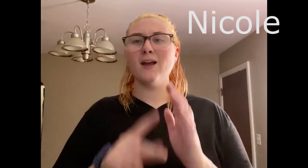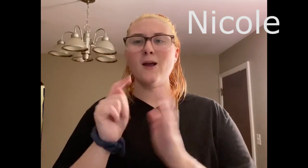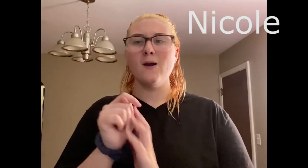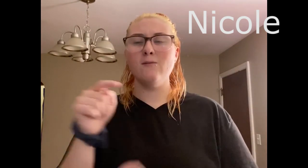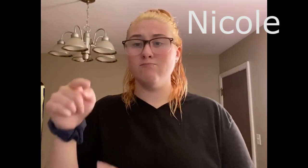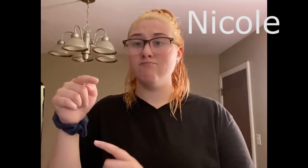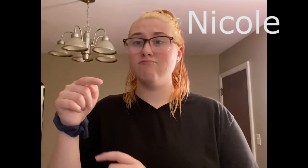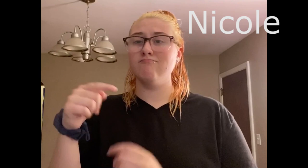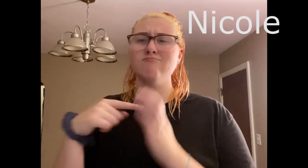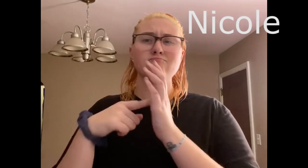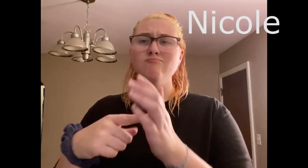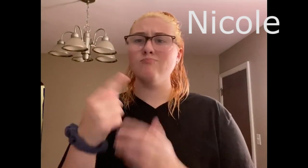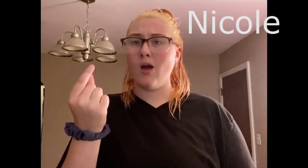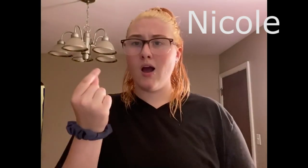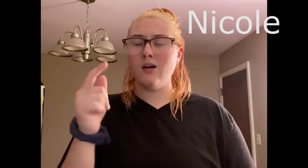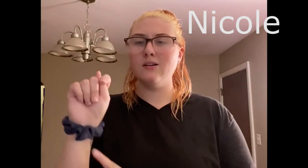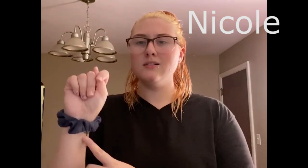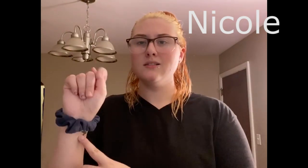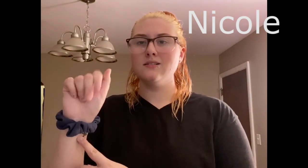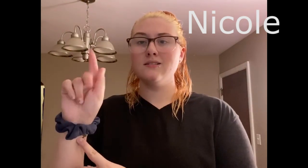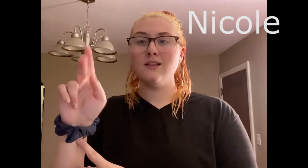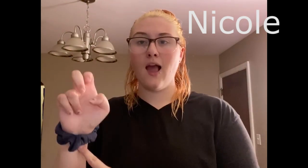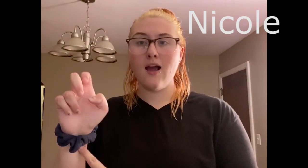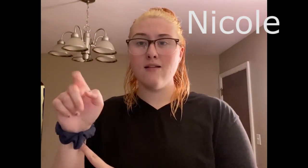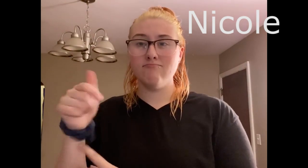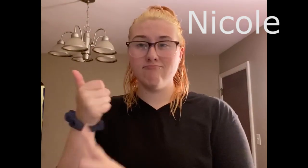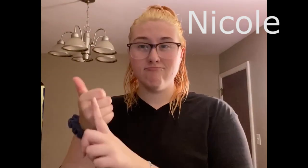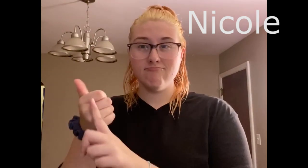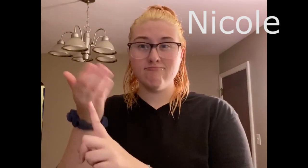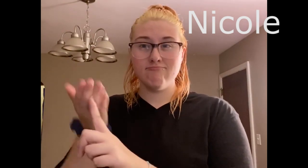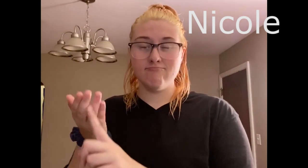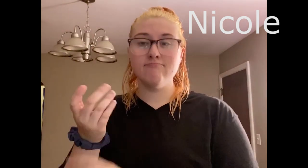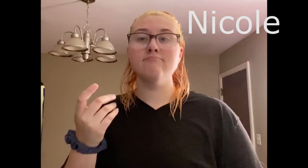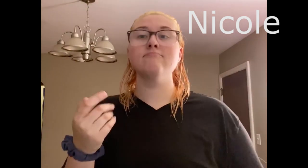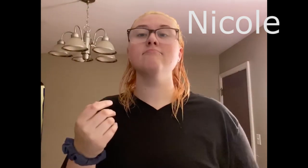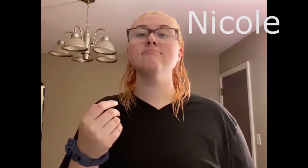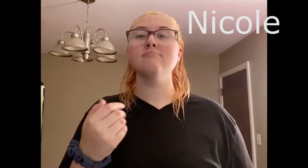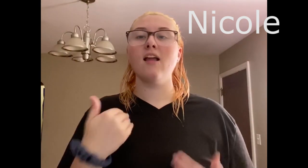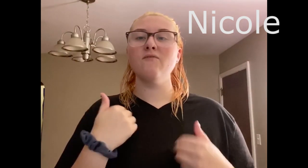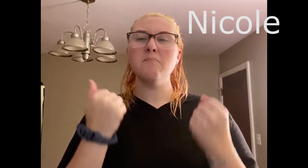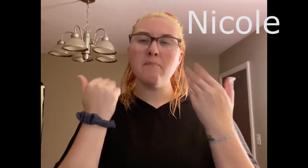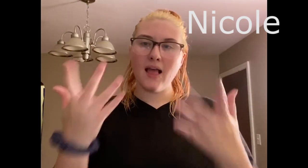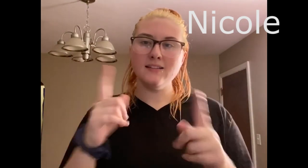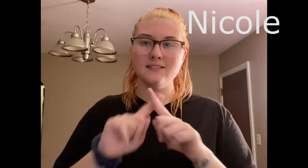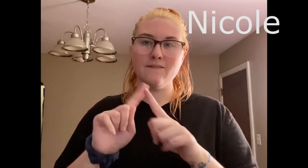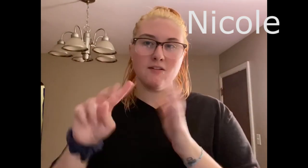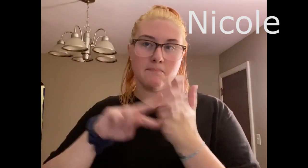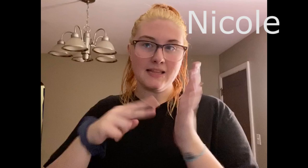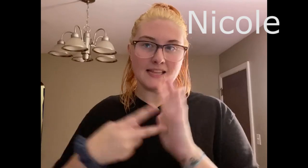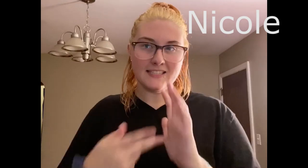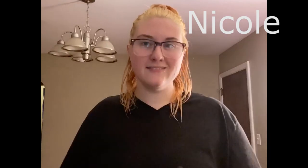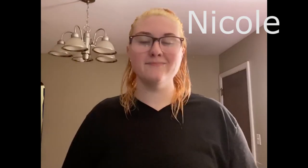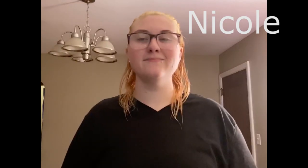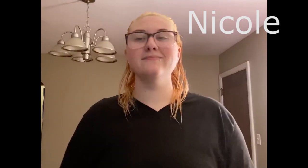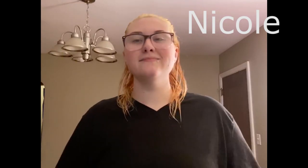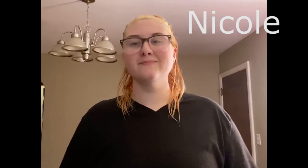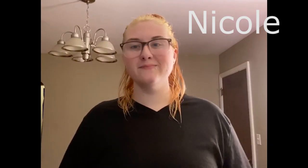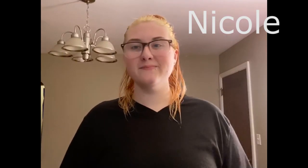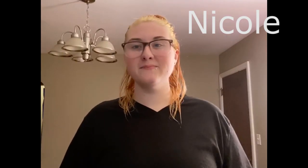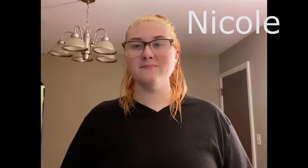I'm deaf, and this video is going to show you all of the different ways to sign the word take. It has many different meanings to